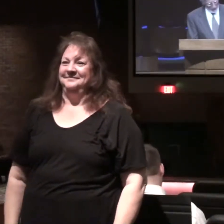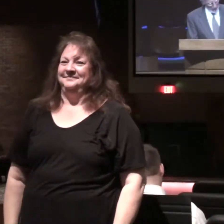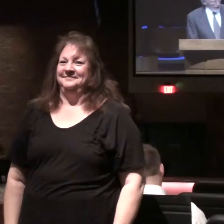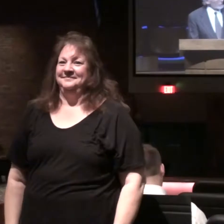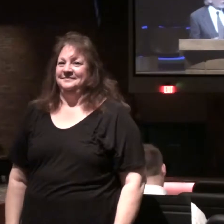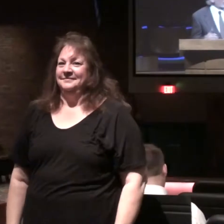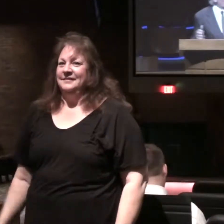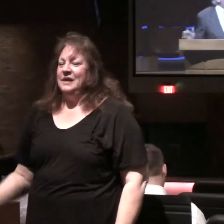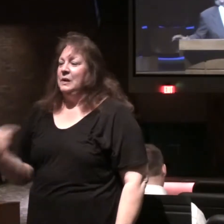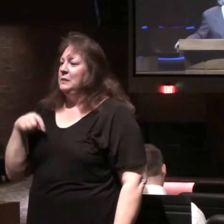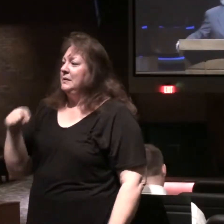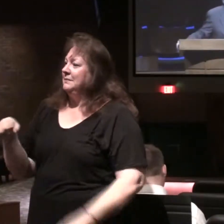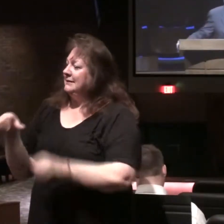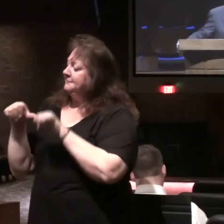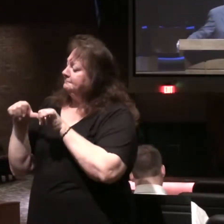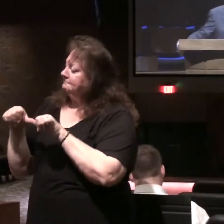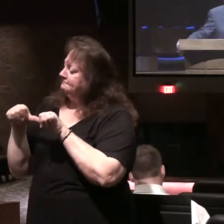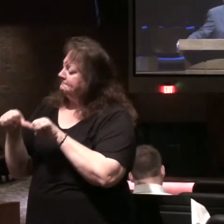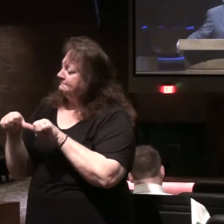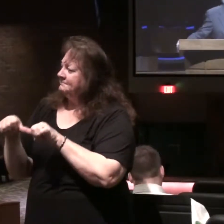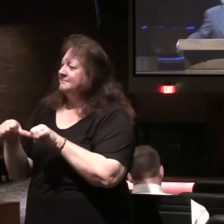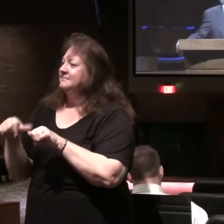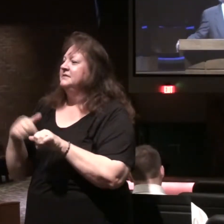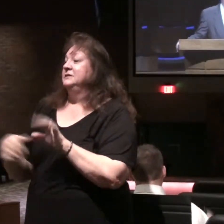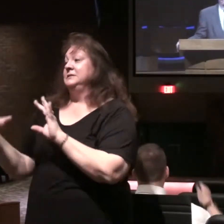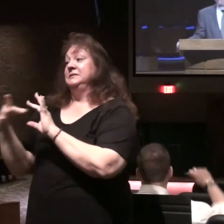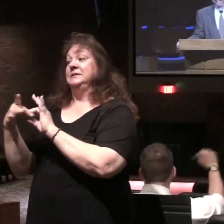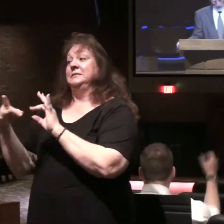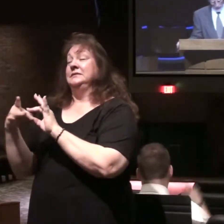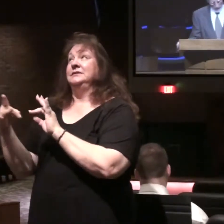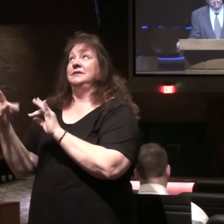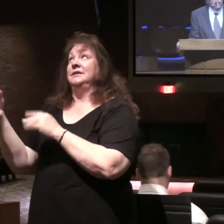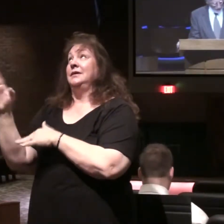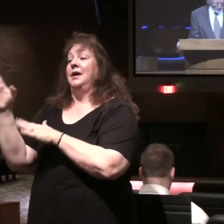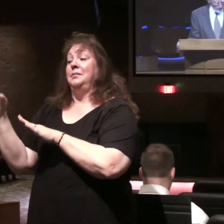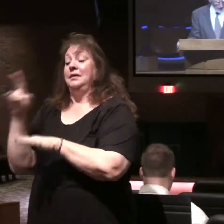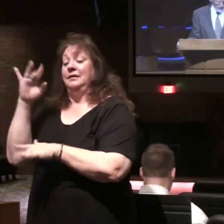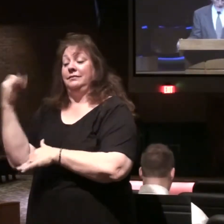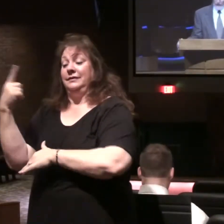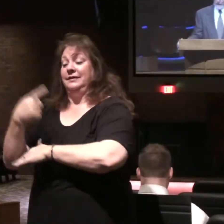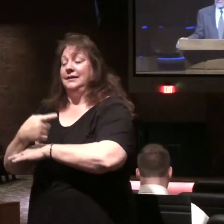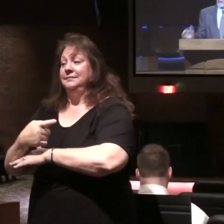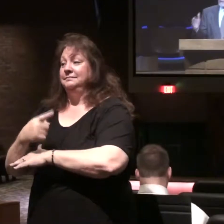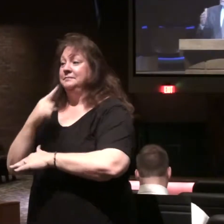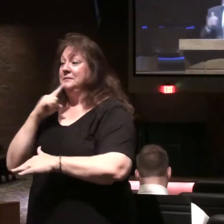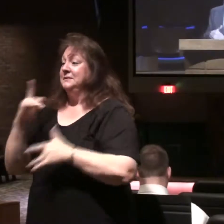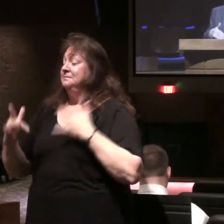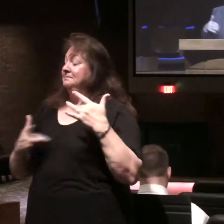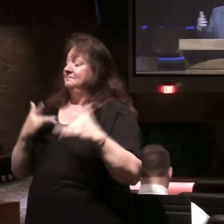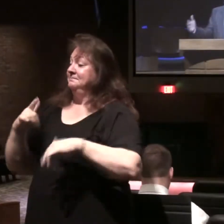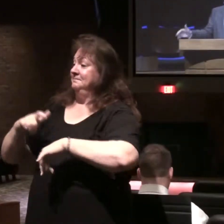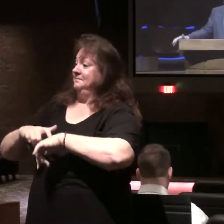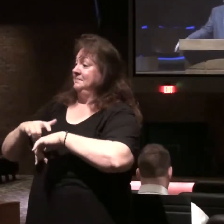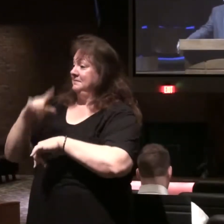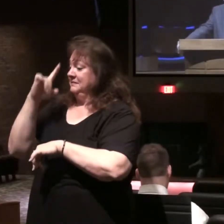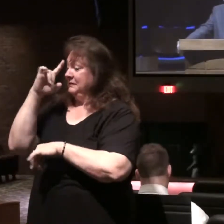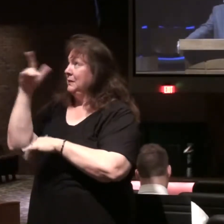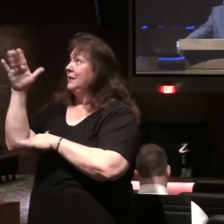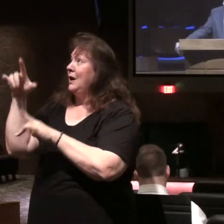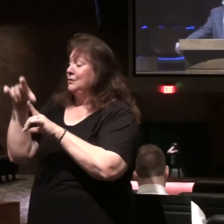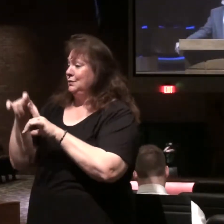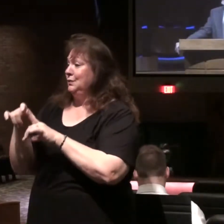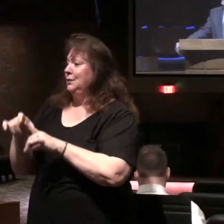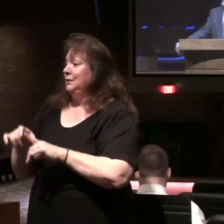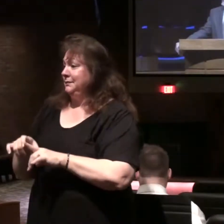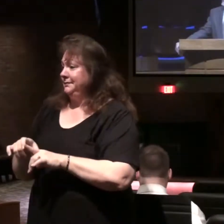We have to keep going. So this is the message God has for us today. What an exciting portion of the Word of